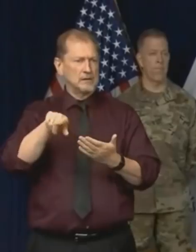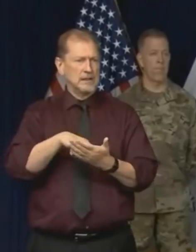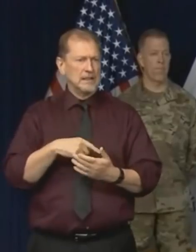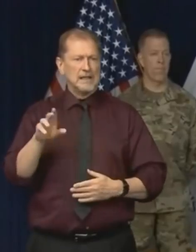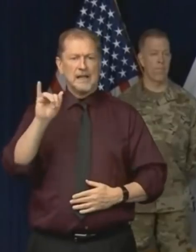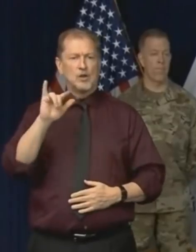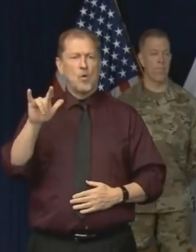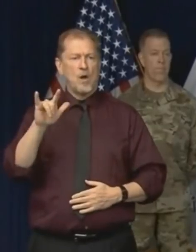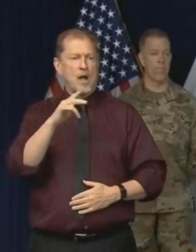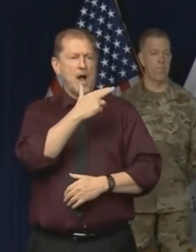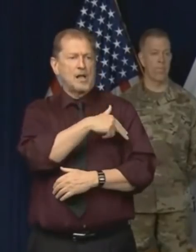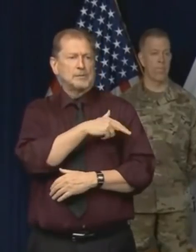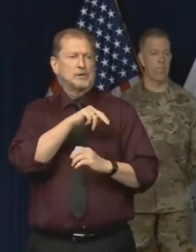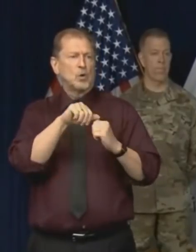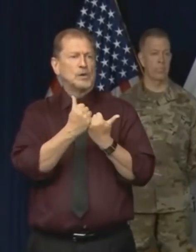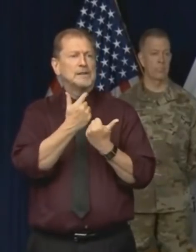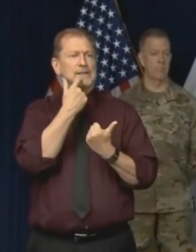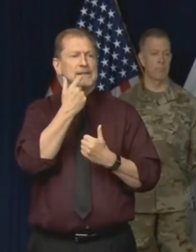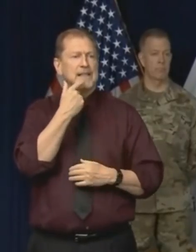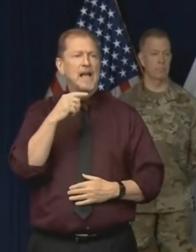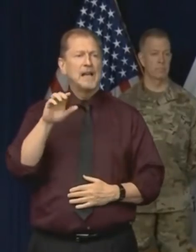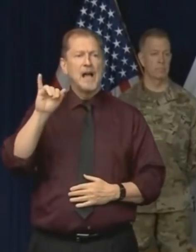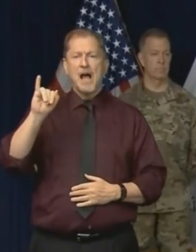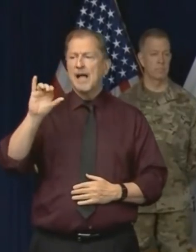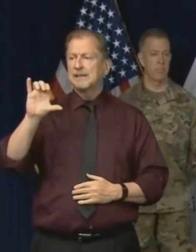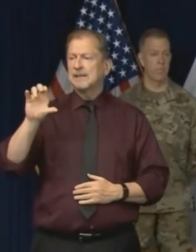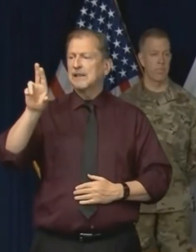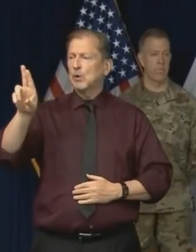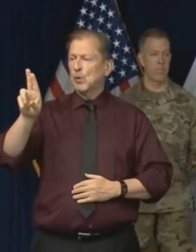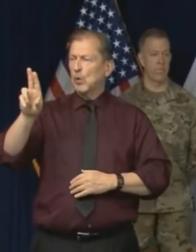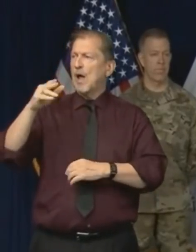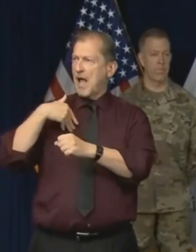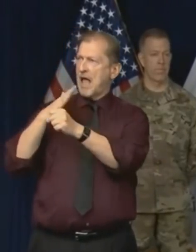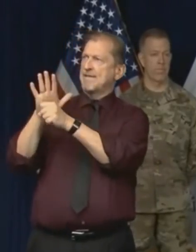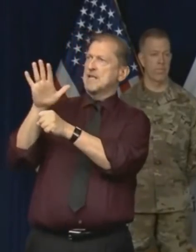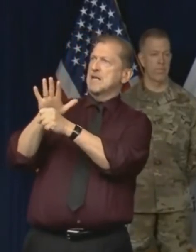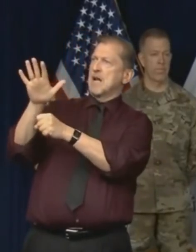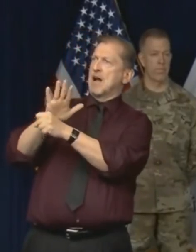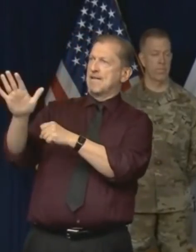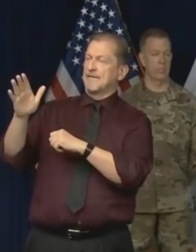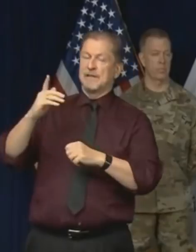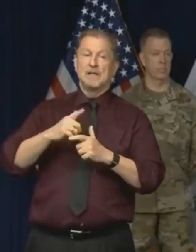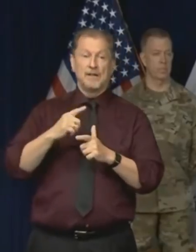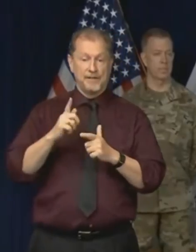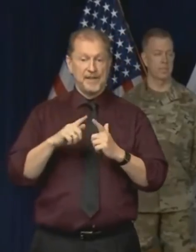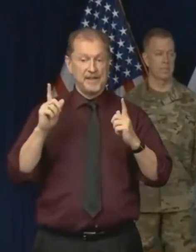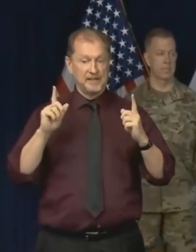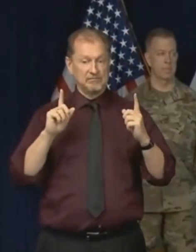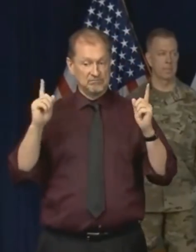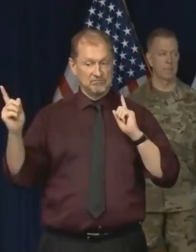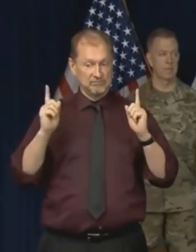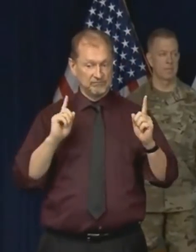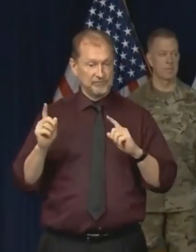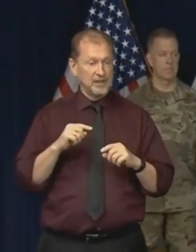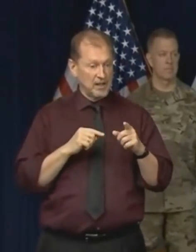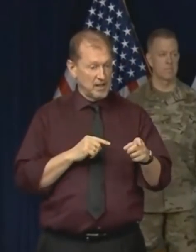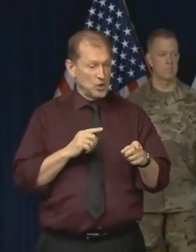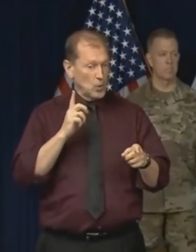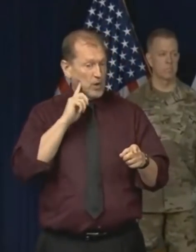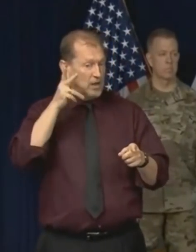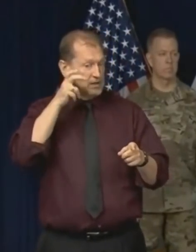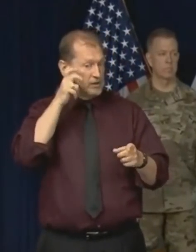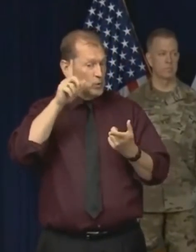says that the ICU bed capacity is sufficient. Is that a factor? Will you consider that?